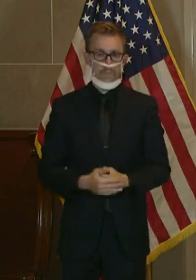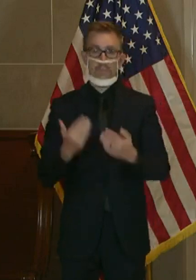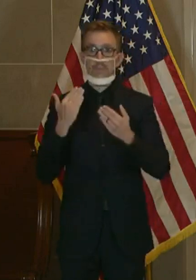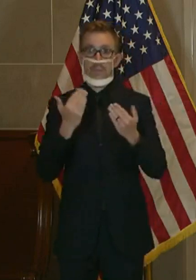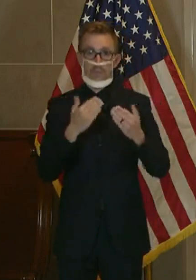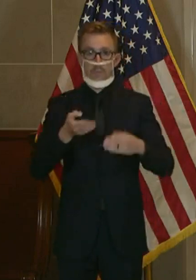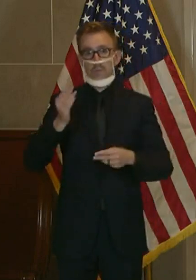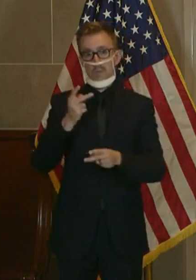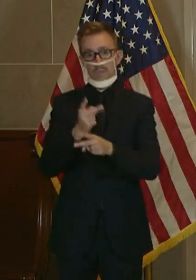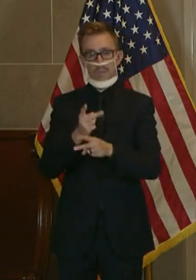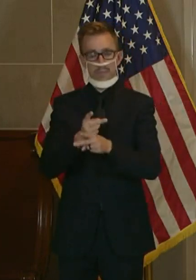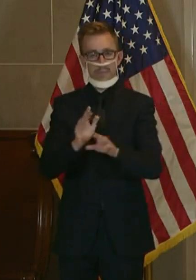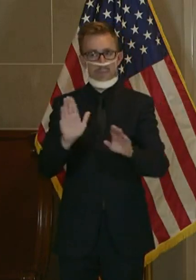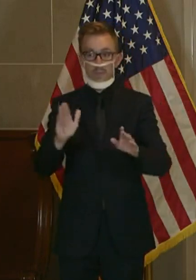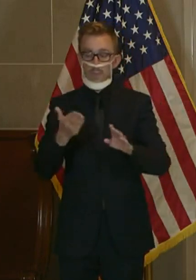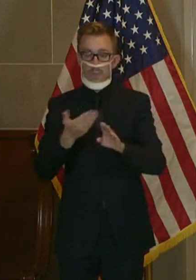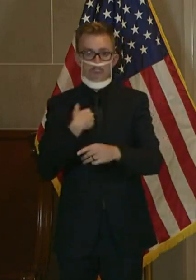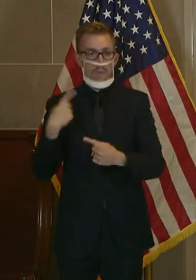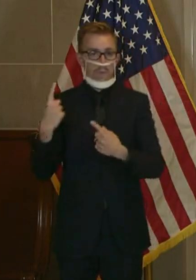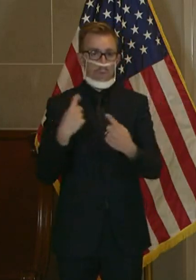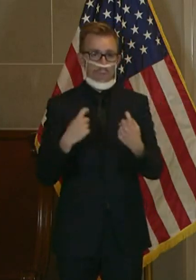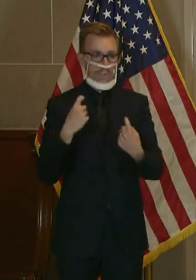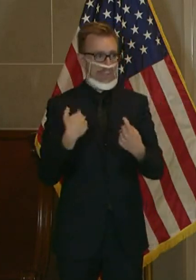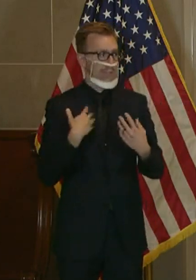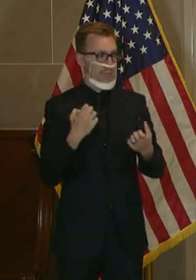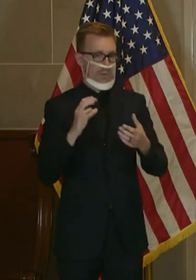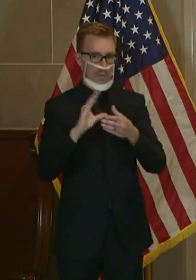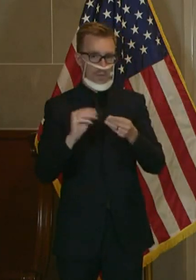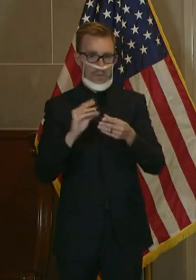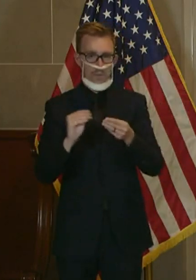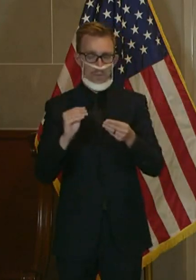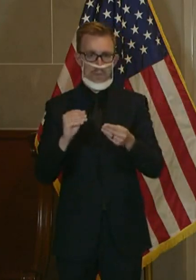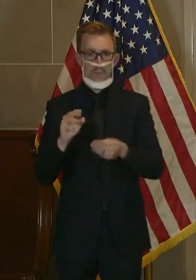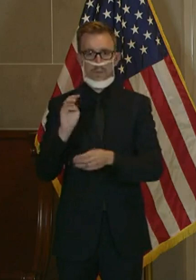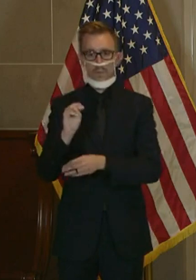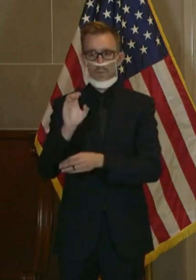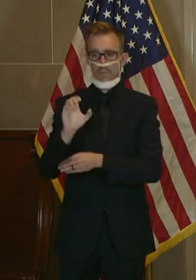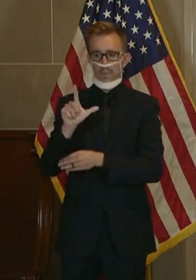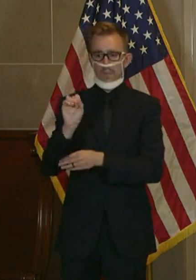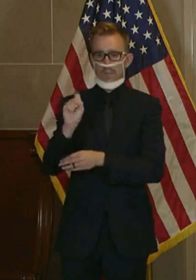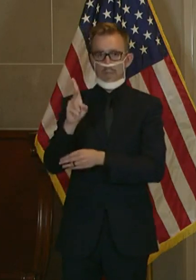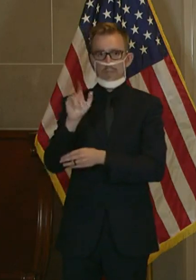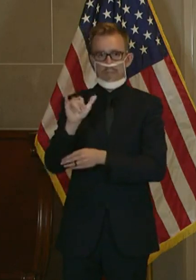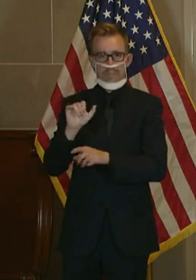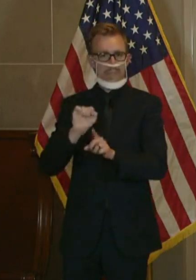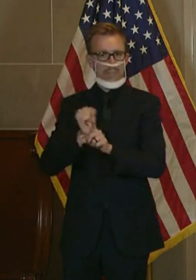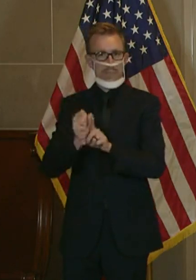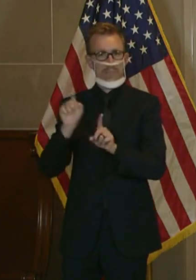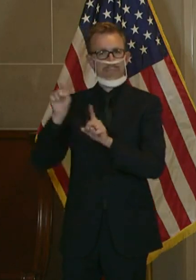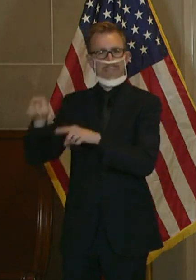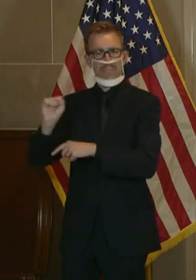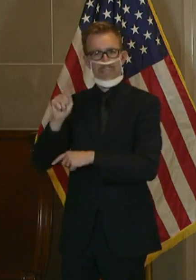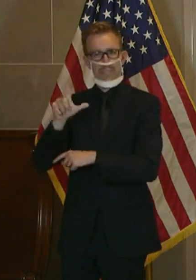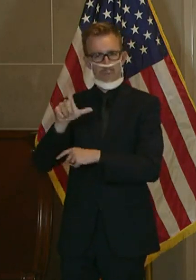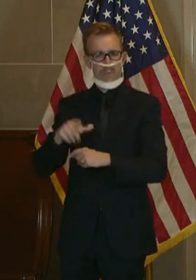Another thing before we get into questions today, I want to address the McCloskey situation in St. Louis.